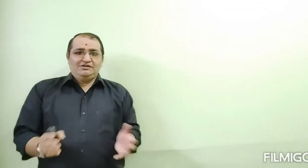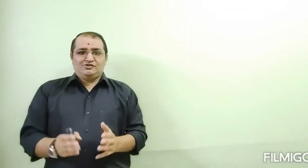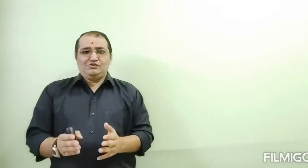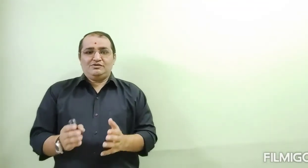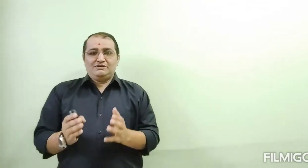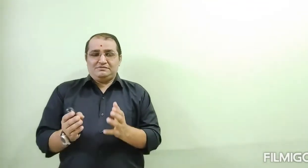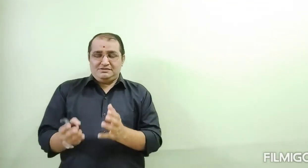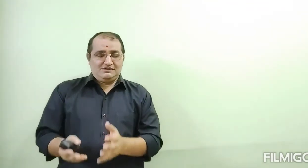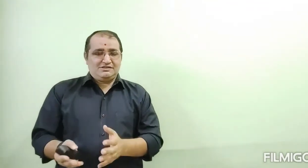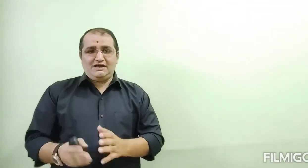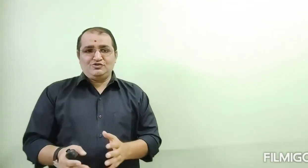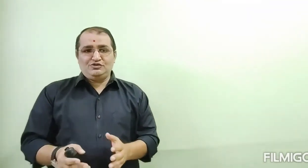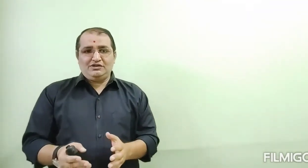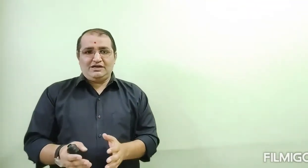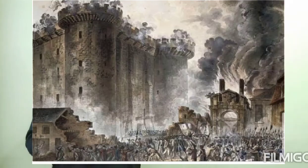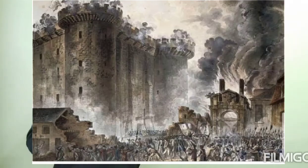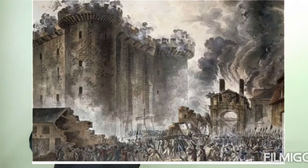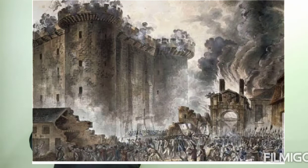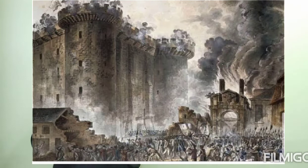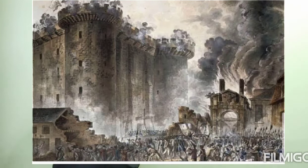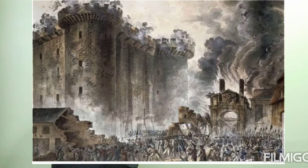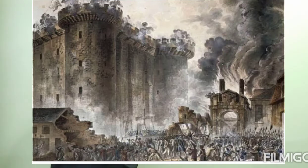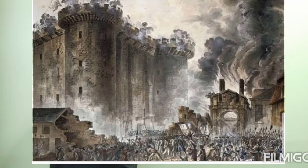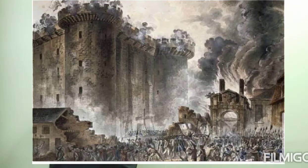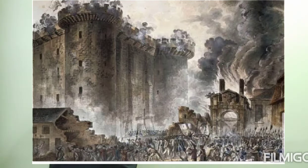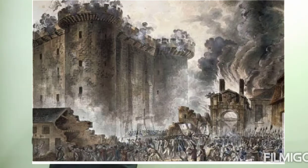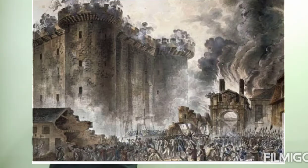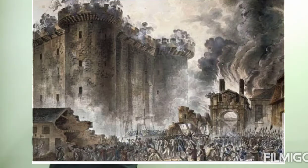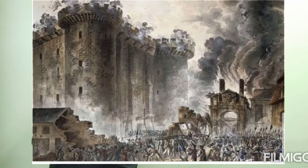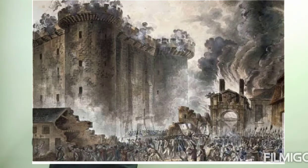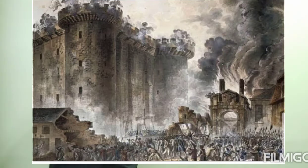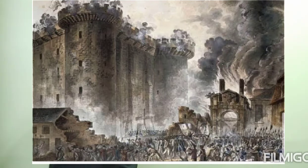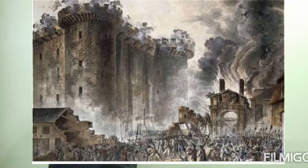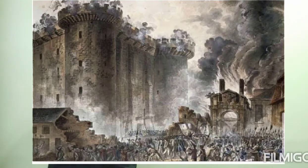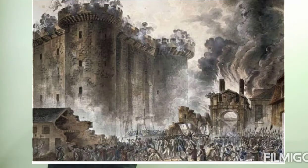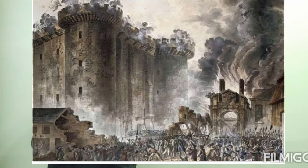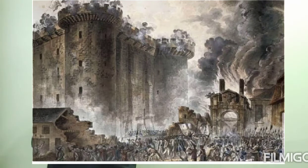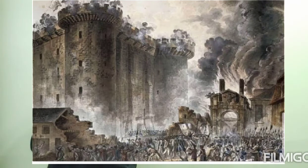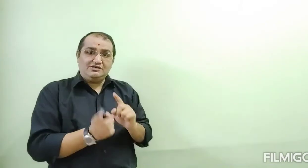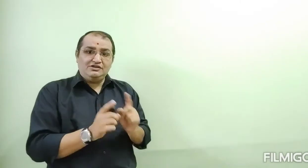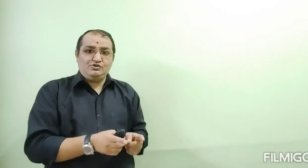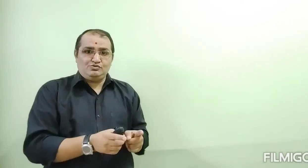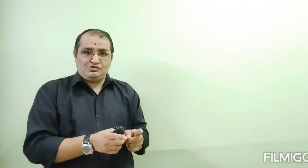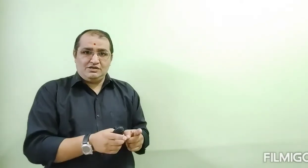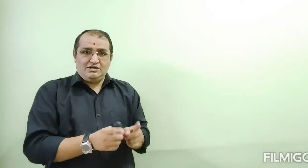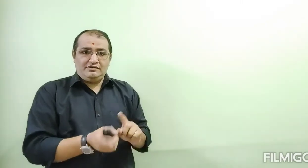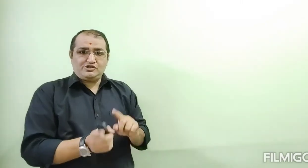So, Sirajul Tawla broke that area, when the news reached at